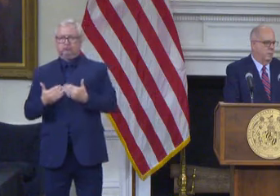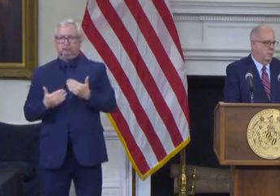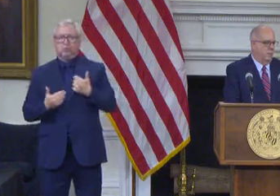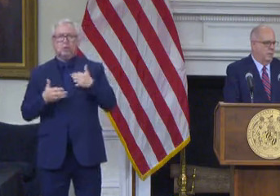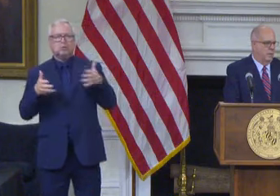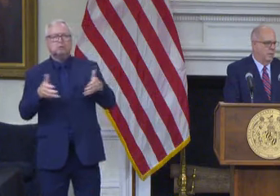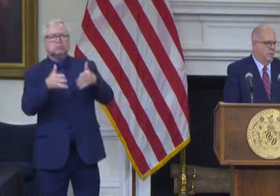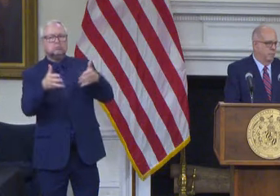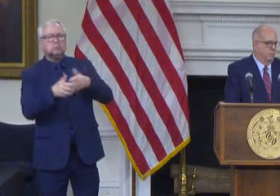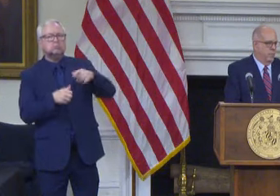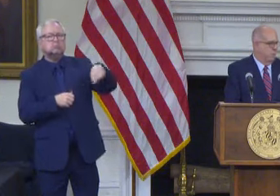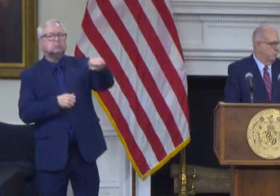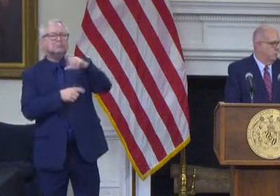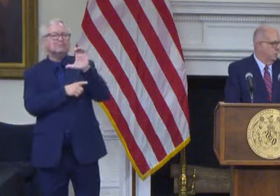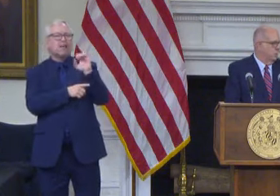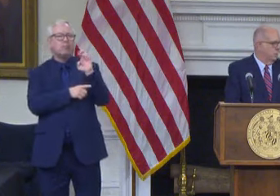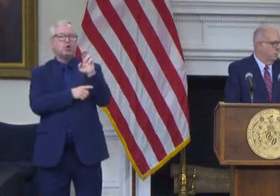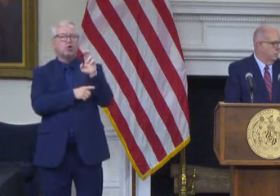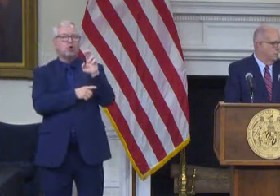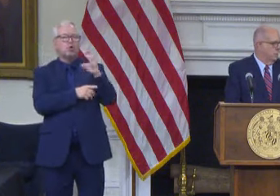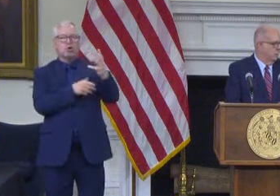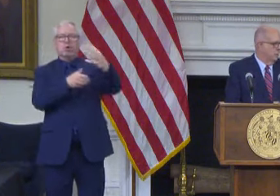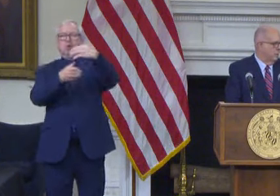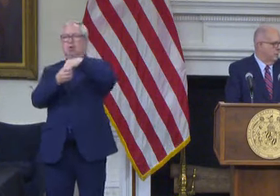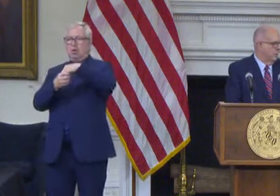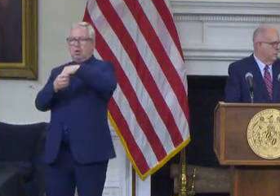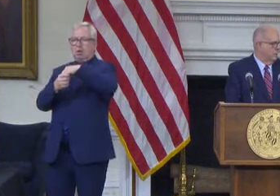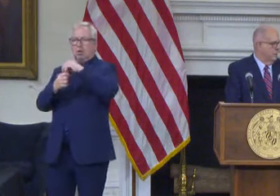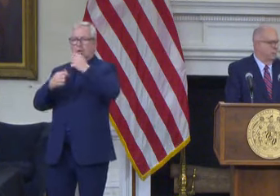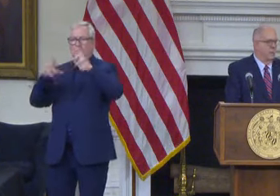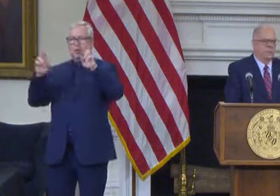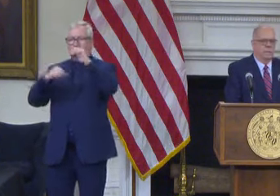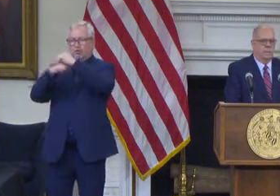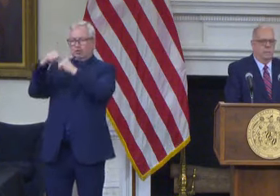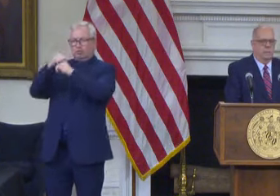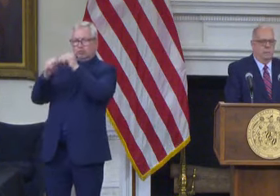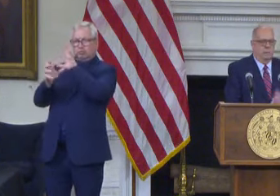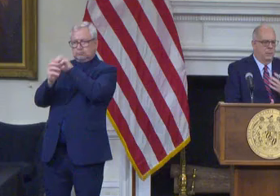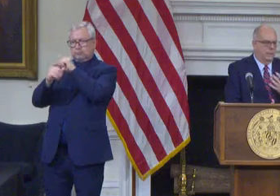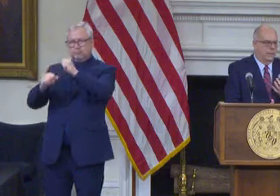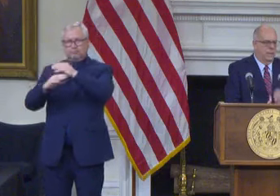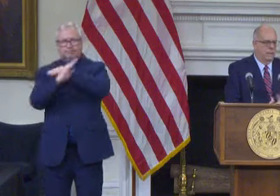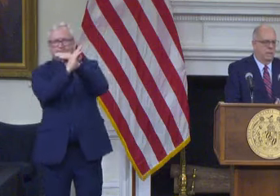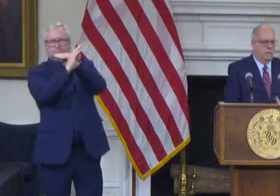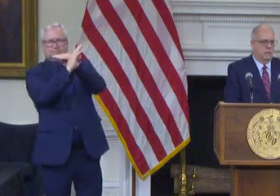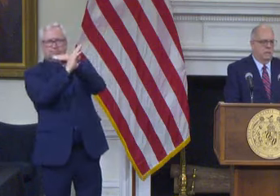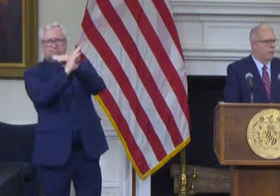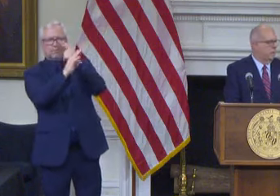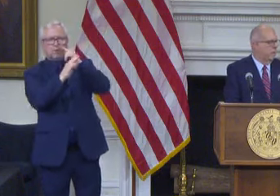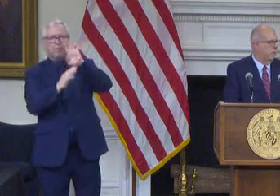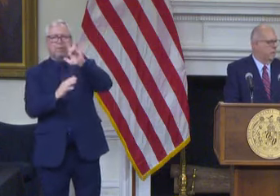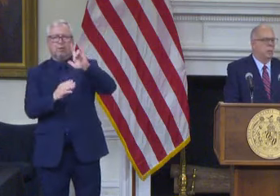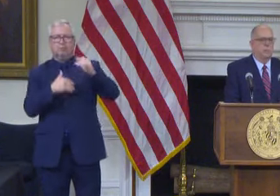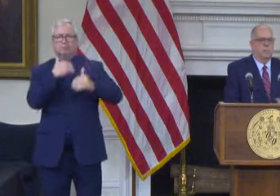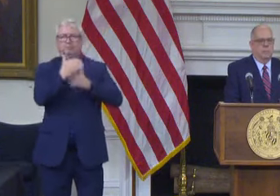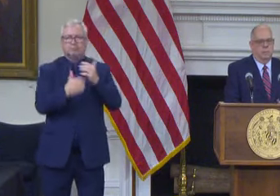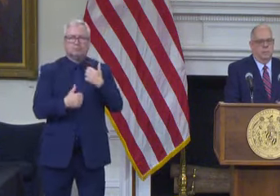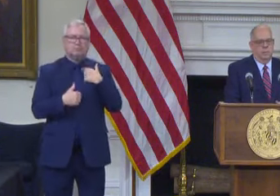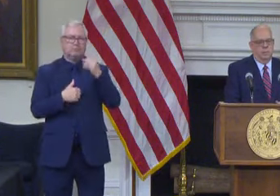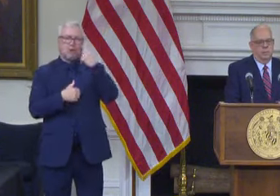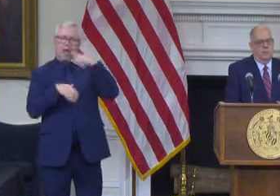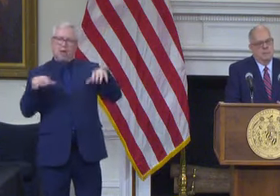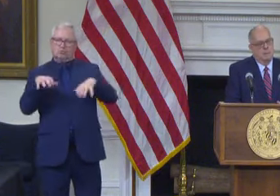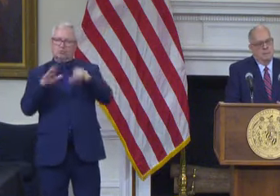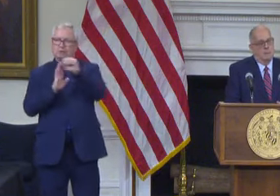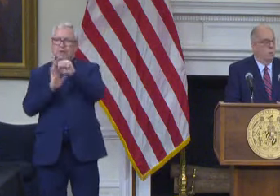cyber was added into the infrastructure bill it wasn't in the Republican bill or the Biden bill and we got that taken care of we've been taking actions at the state holding cyber